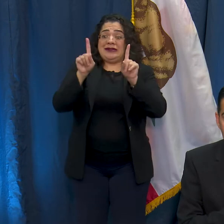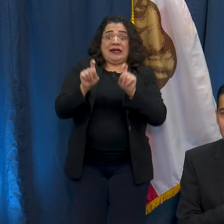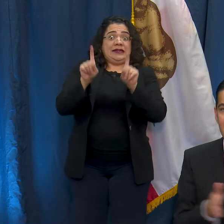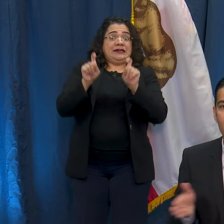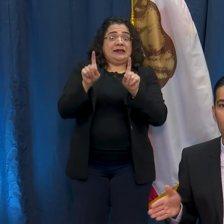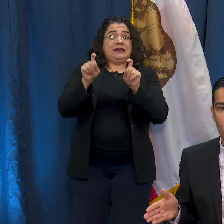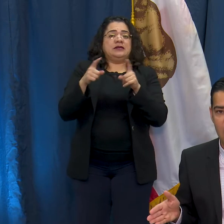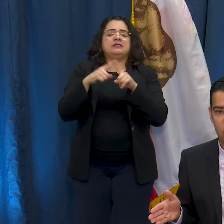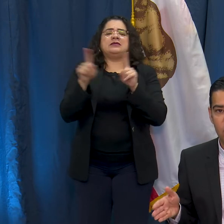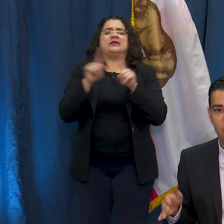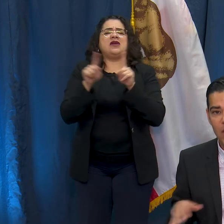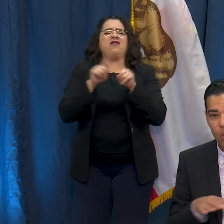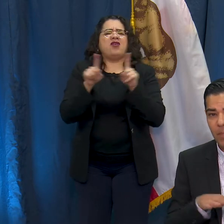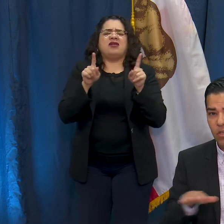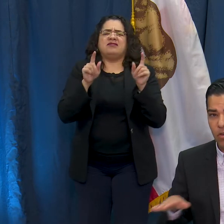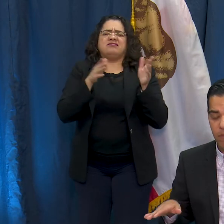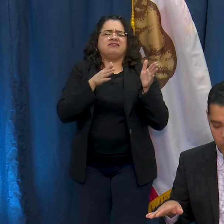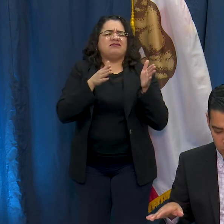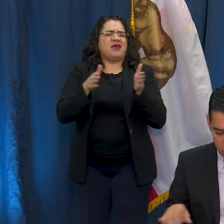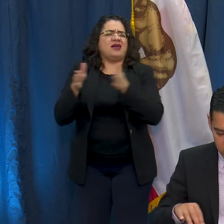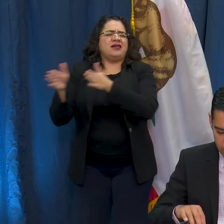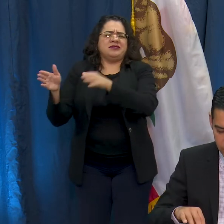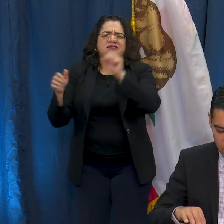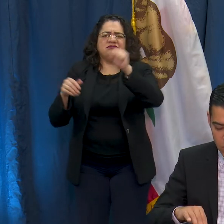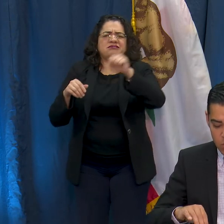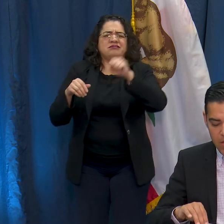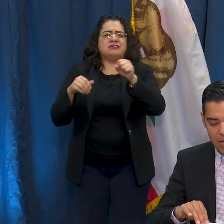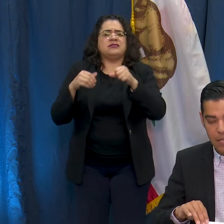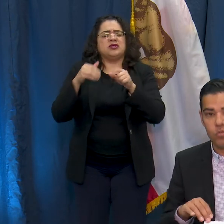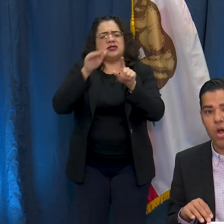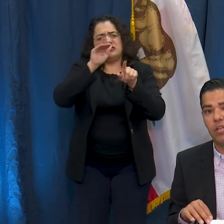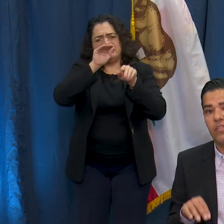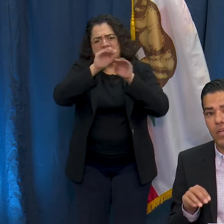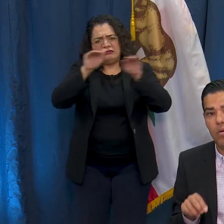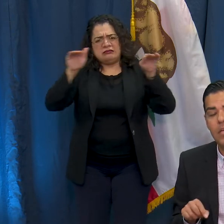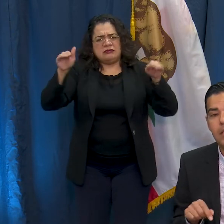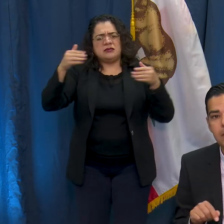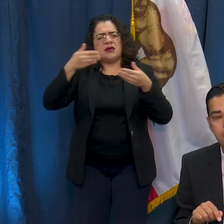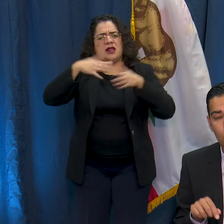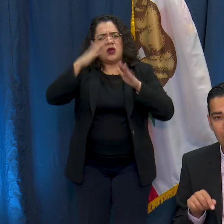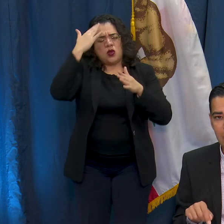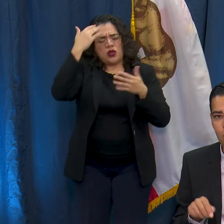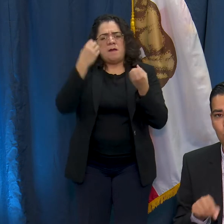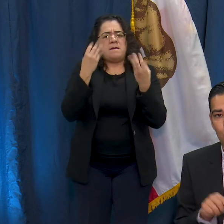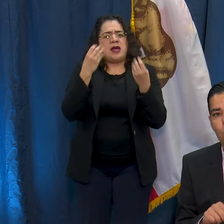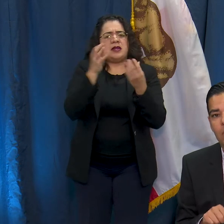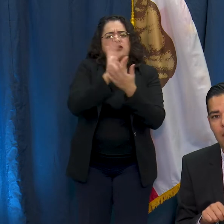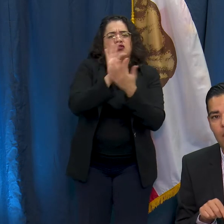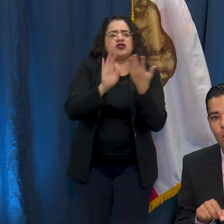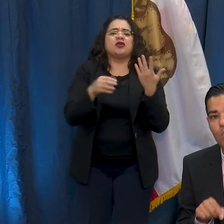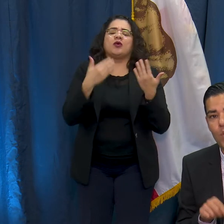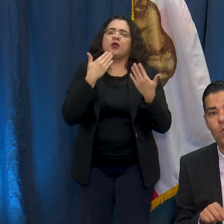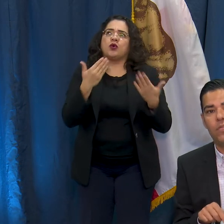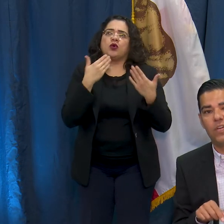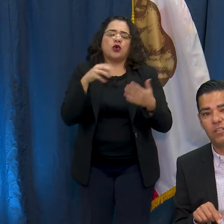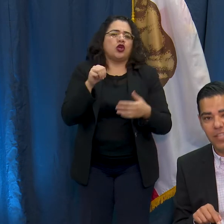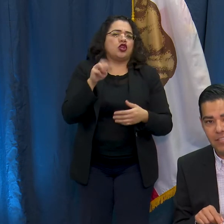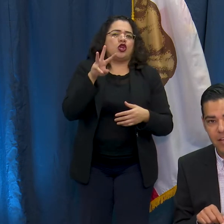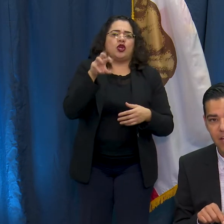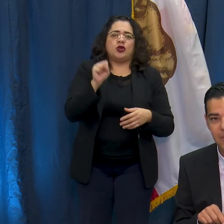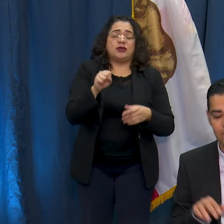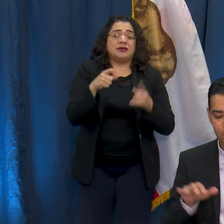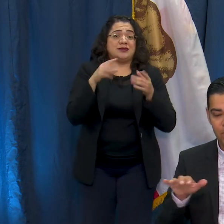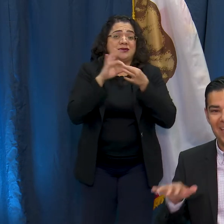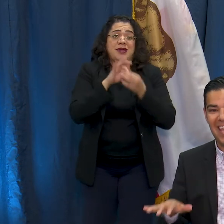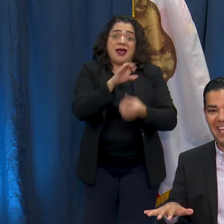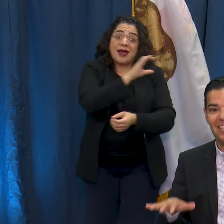many different ways and I want to make sure that folks know that as well and so there really is good news today on both the clinic